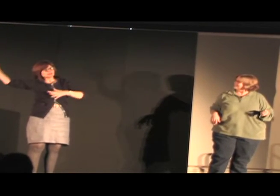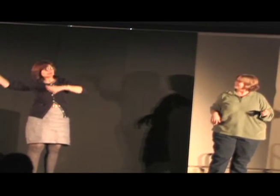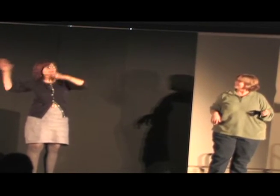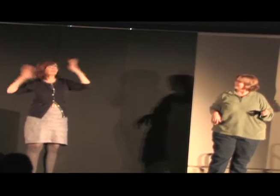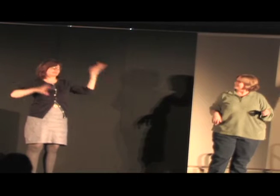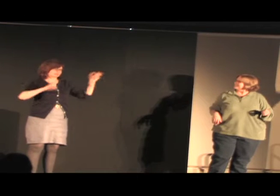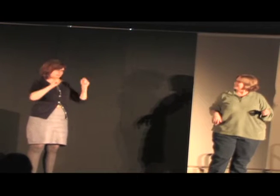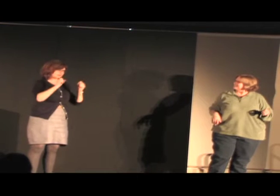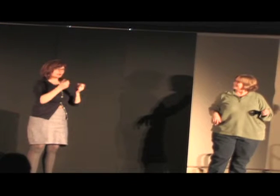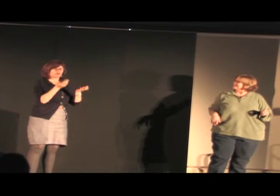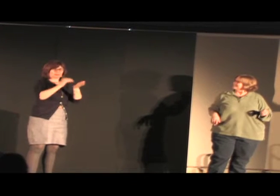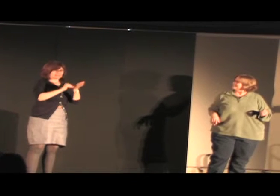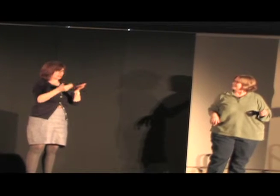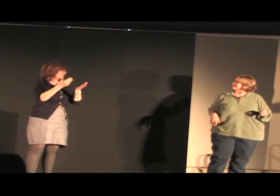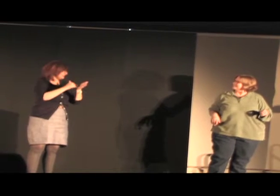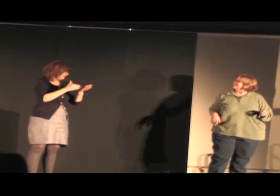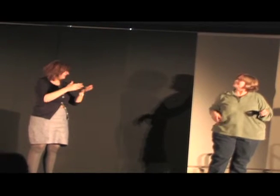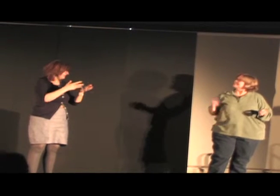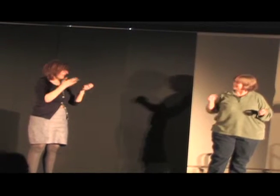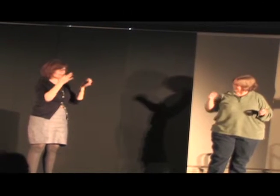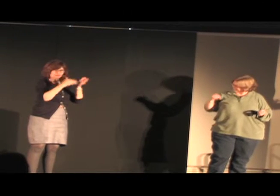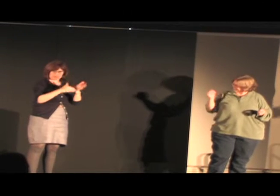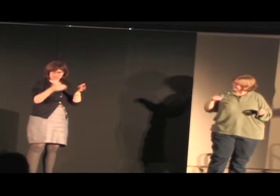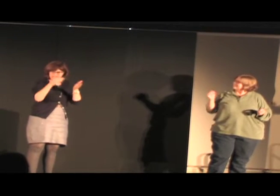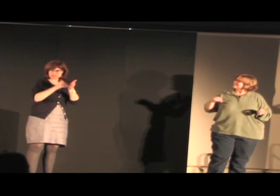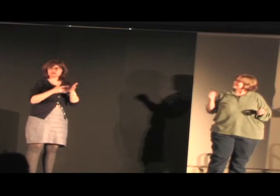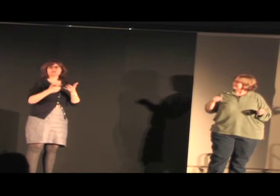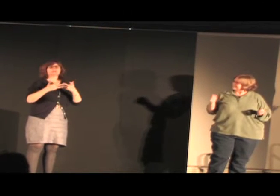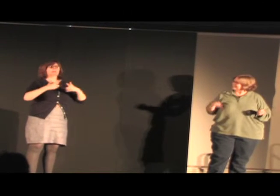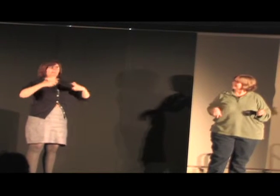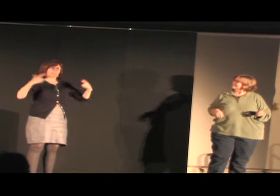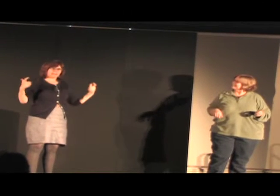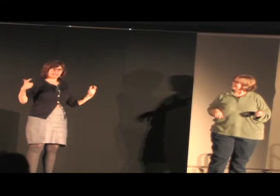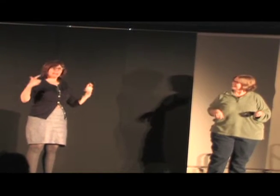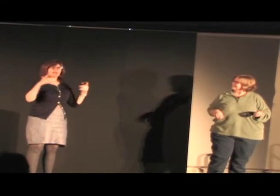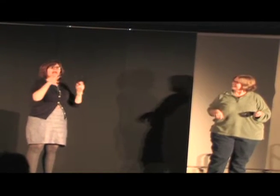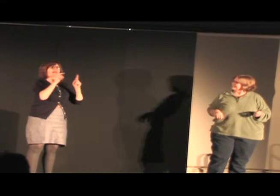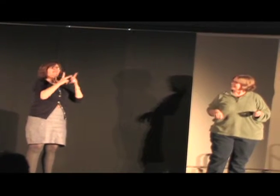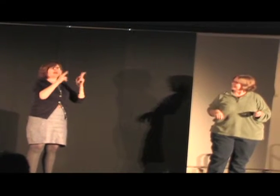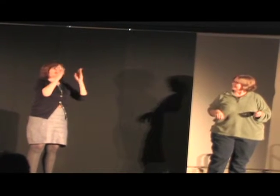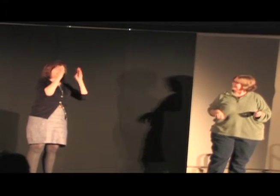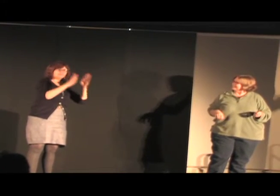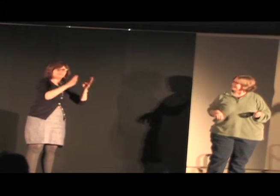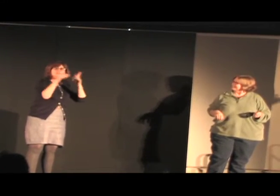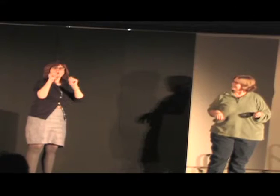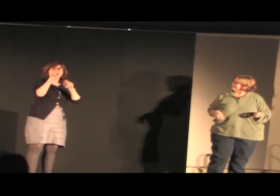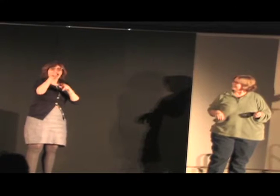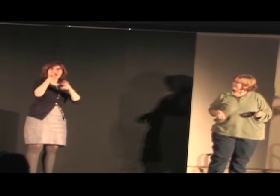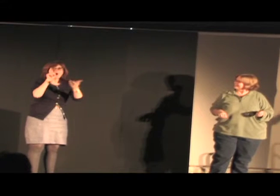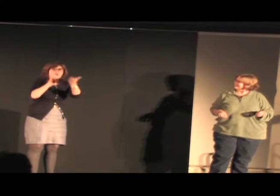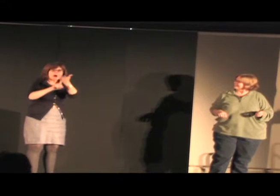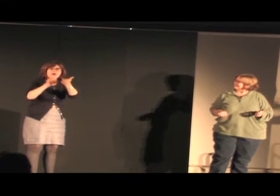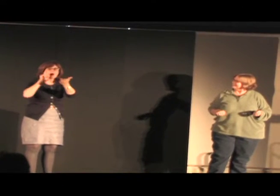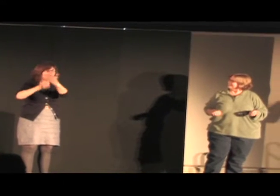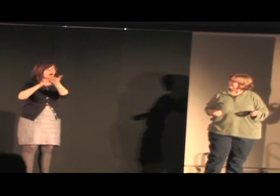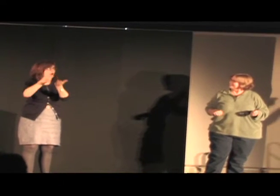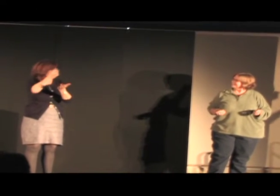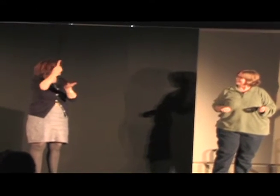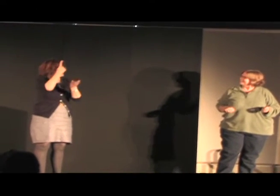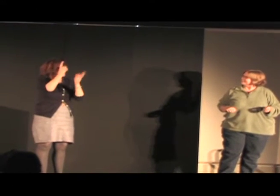Yes, very large sign of space. And there was repetition. Right. So, large, and then you could watch and